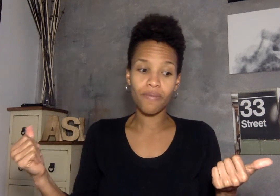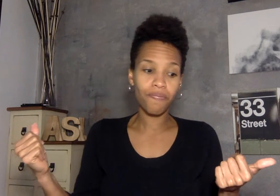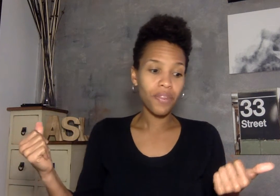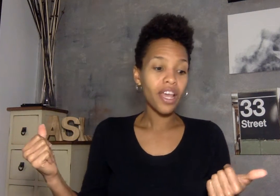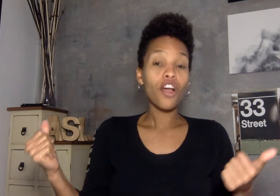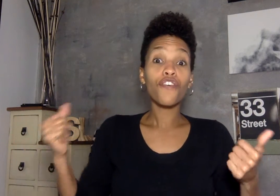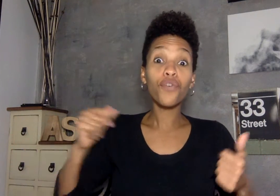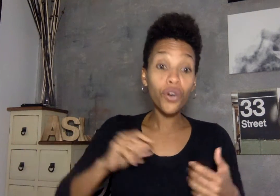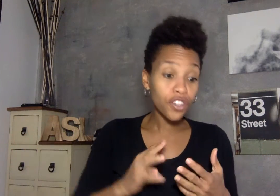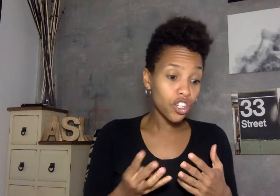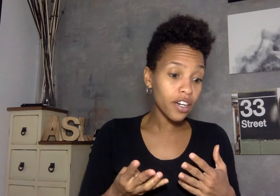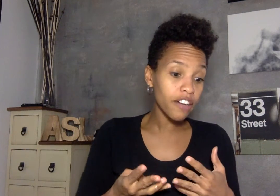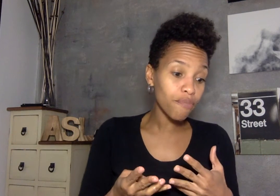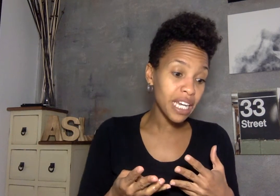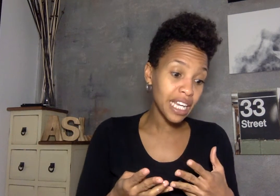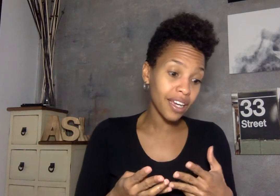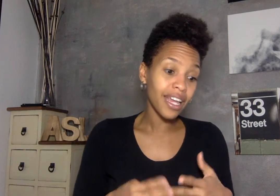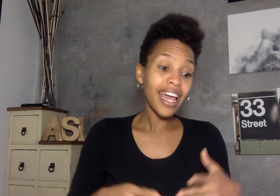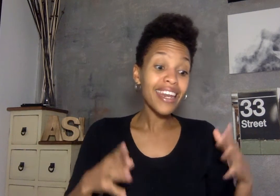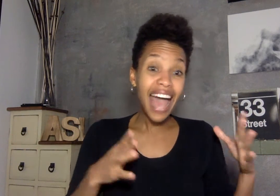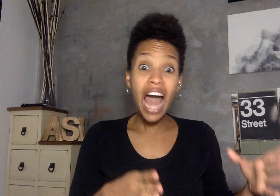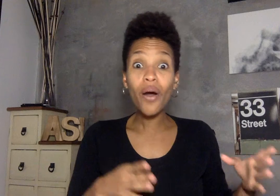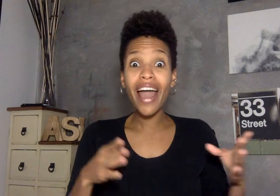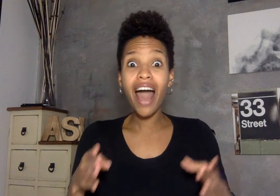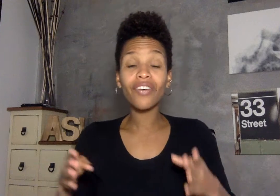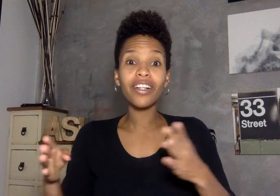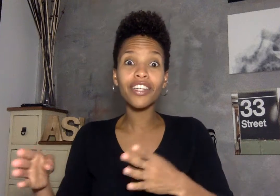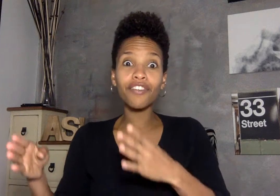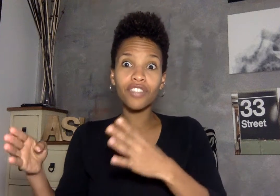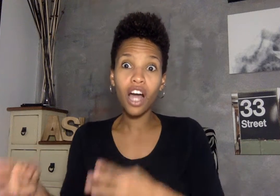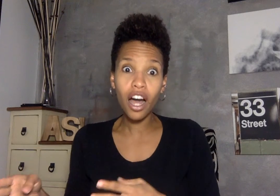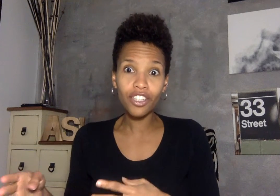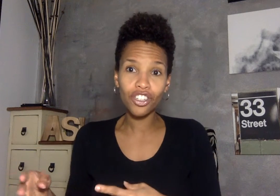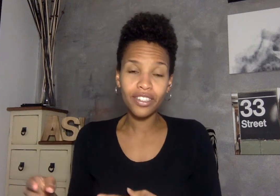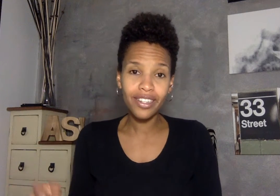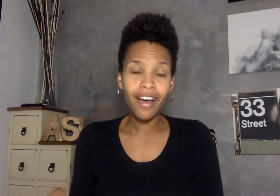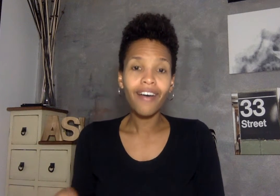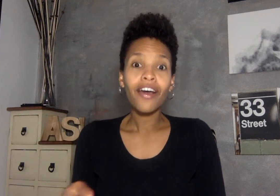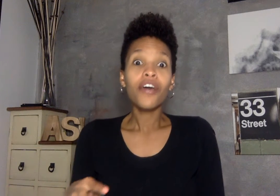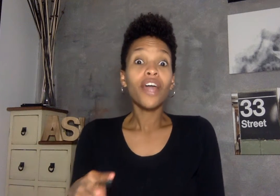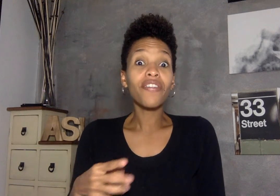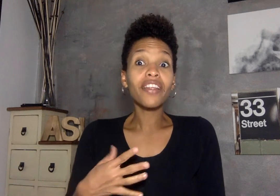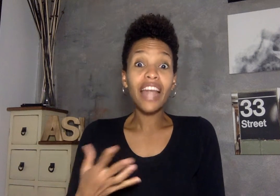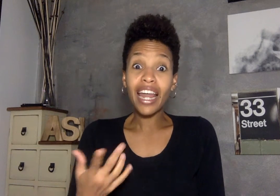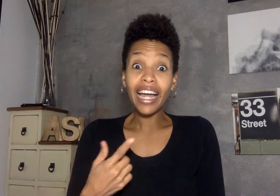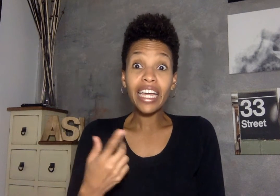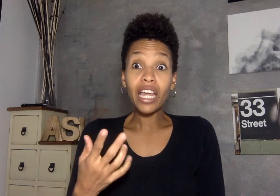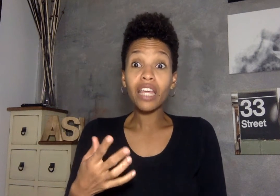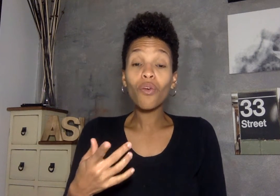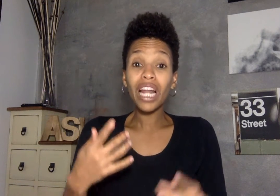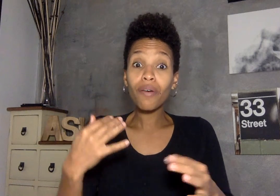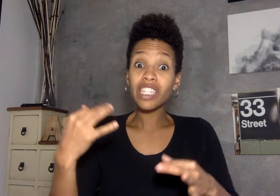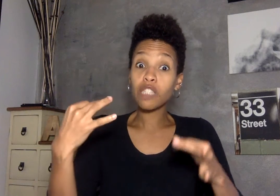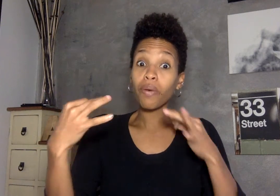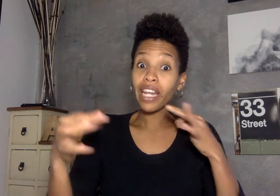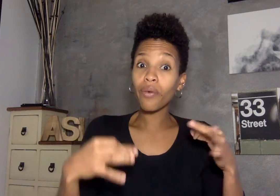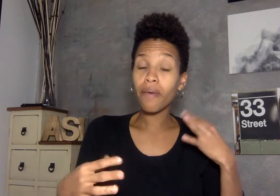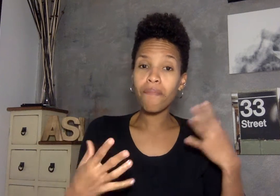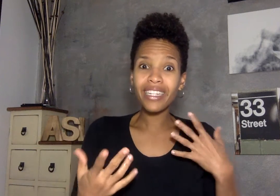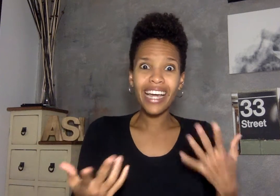fourth chunk of meaning now i have a clear conscience and then and i even when i was explaining what it meant